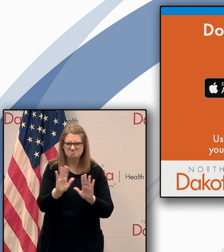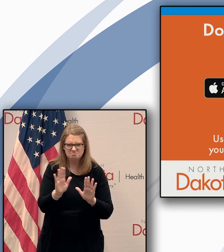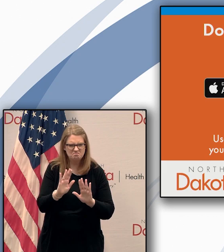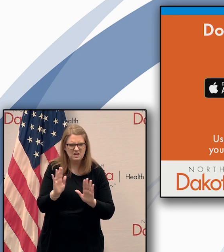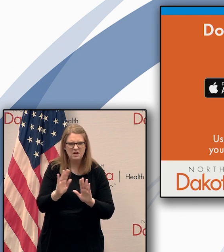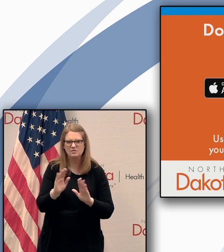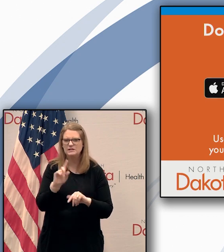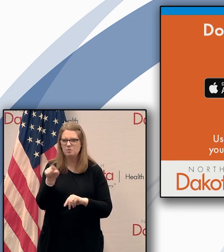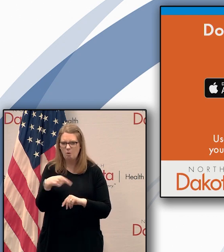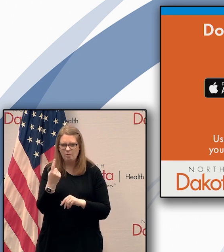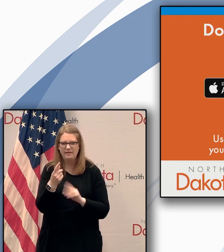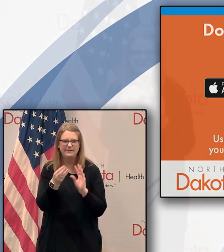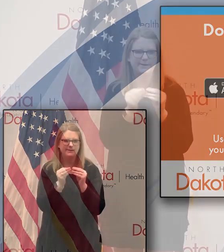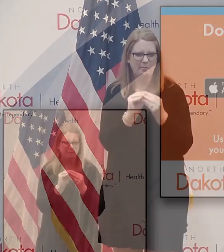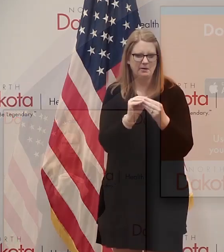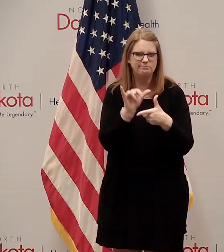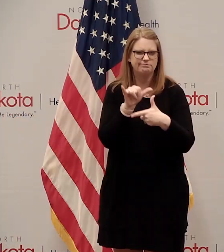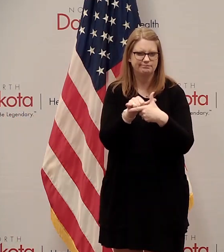iPhone or Android.